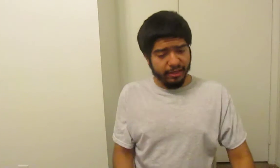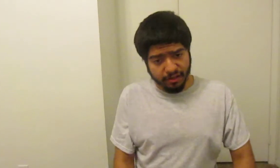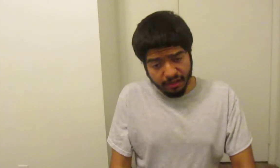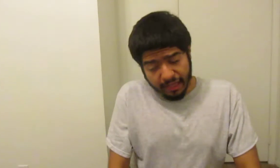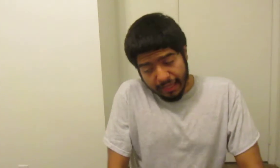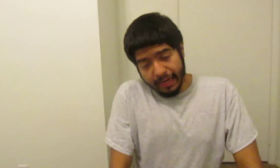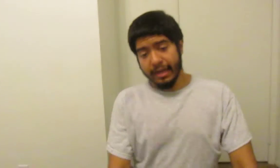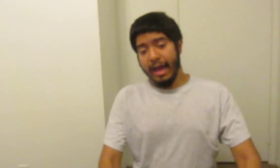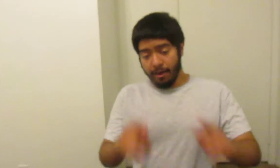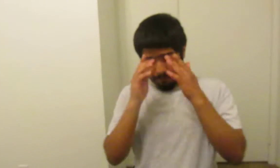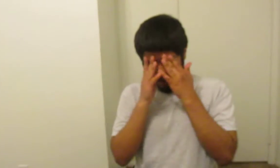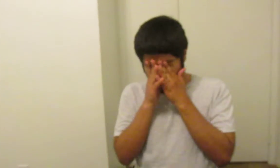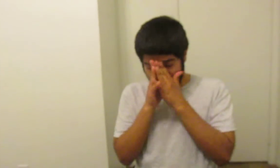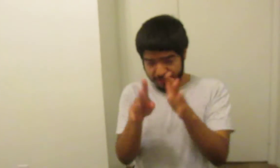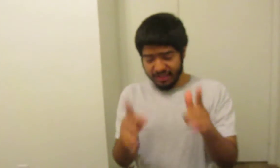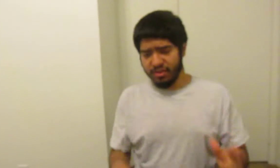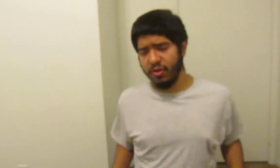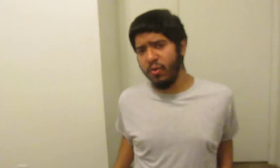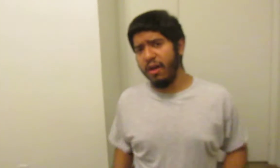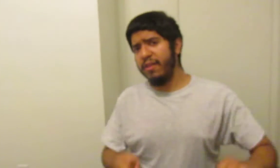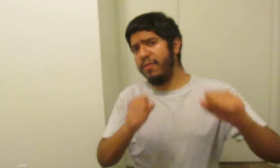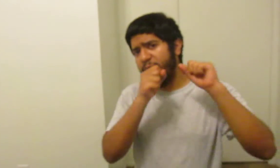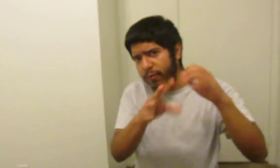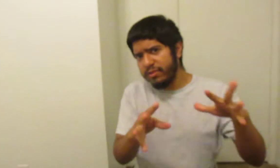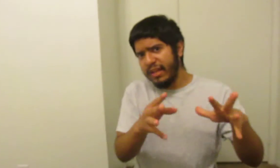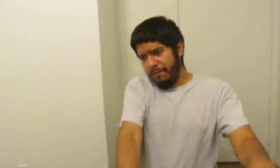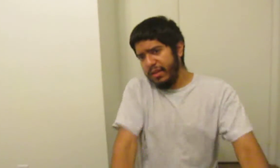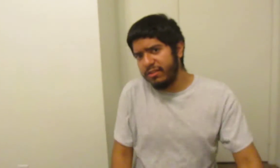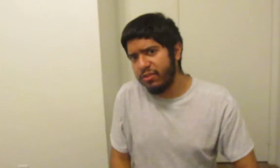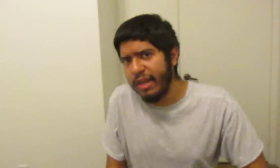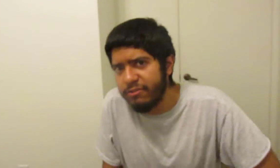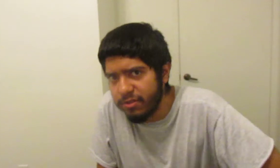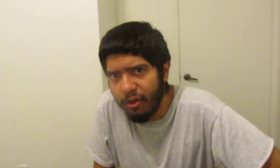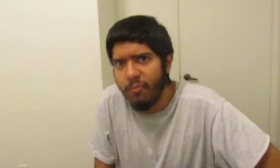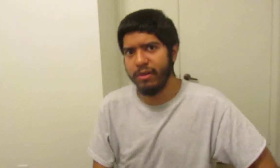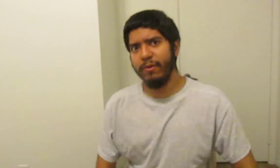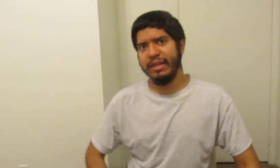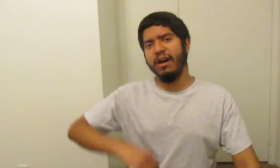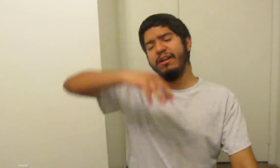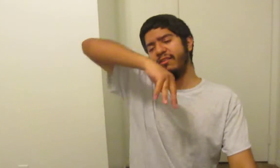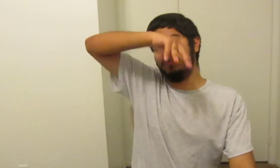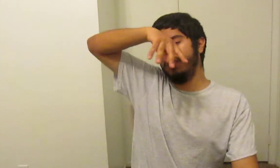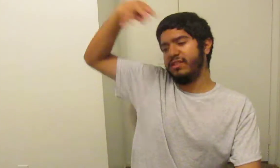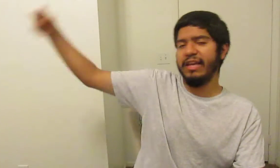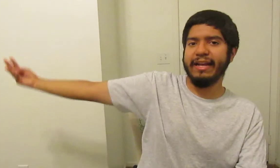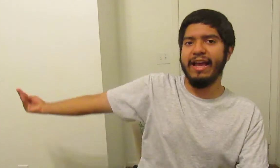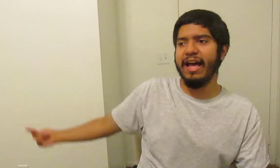good. Now, to preface it though, the first half did start out slow, but when it got into the second half